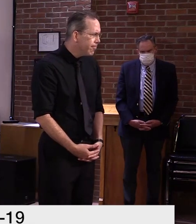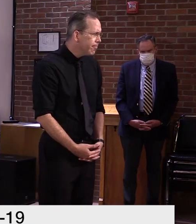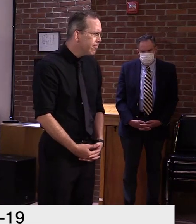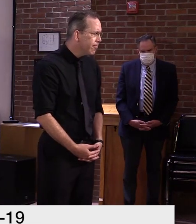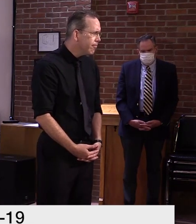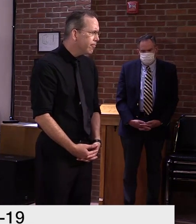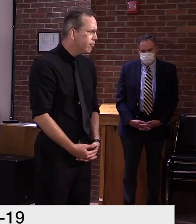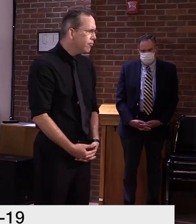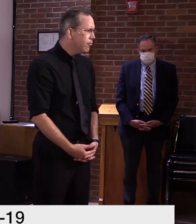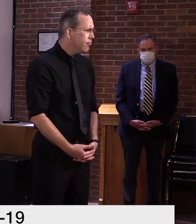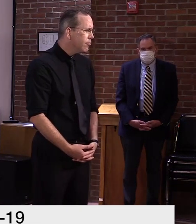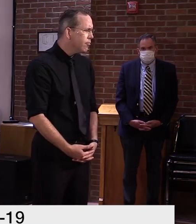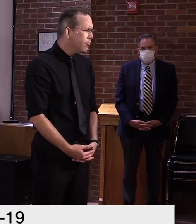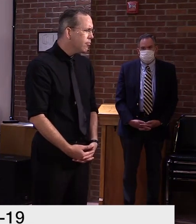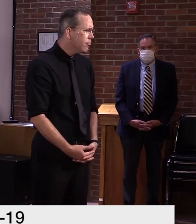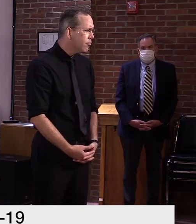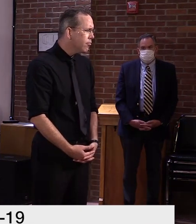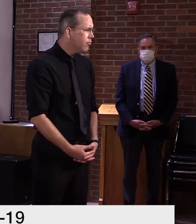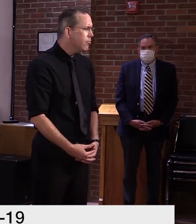read your test the data?